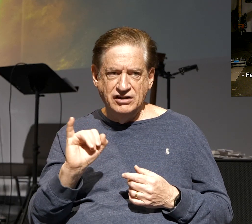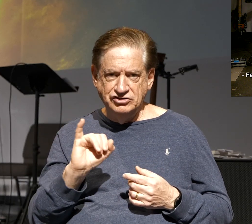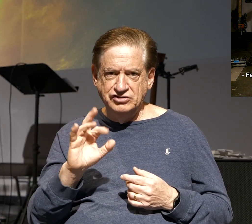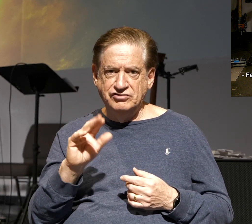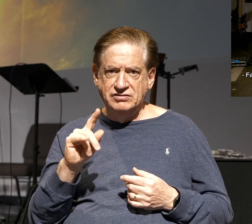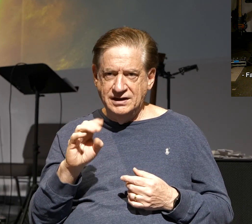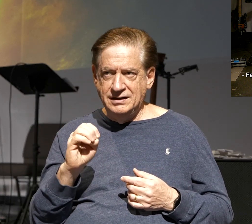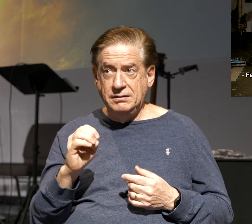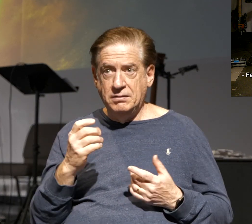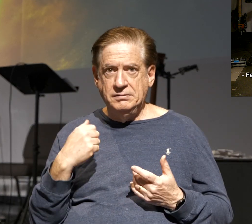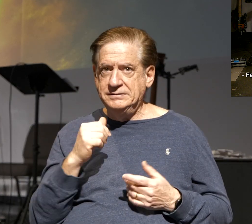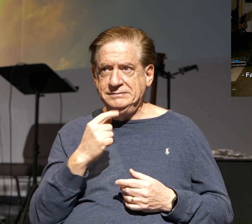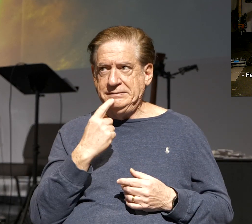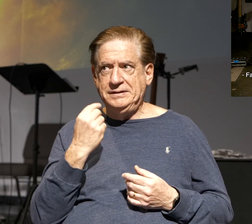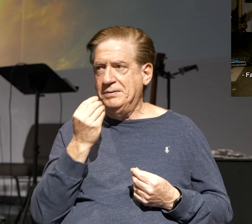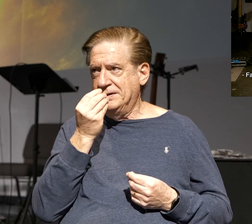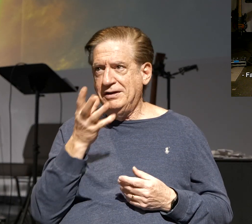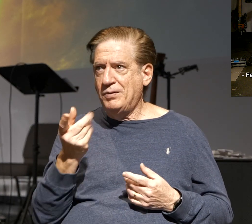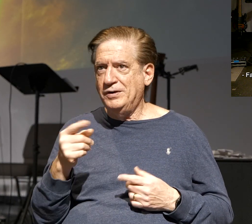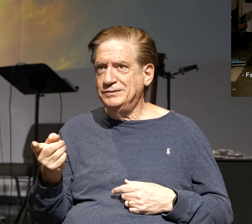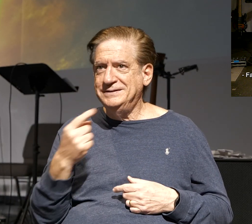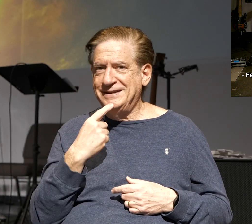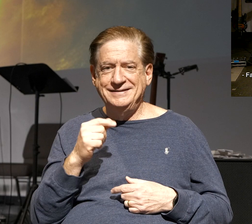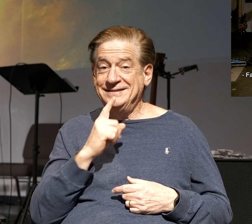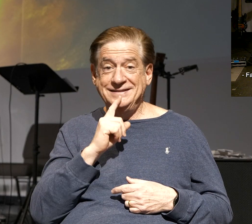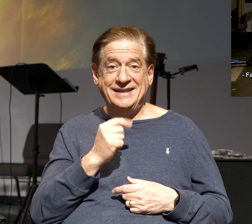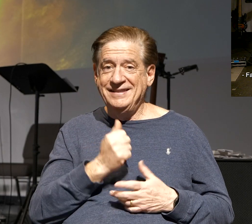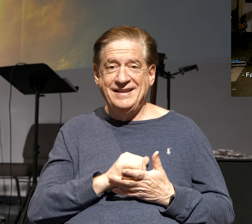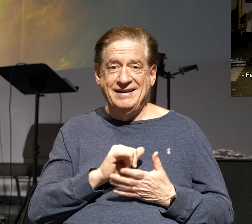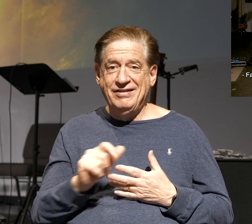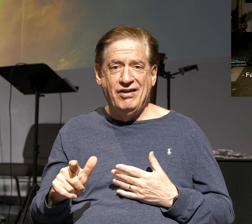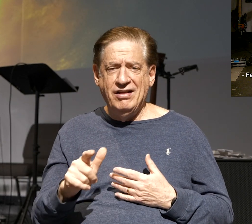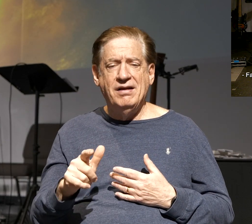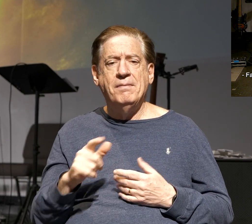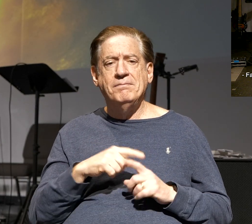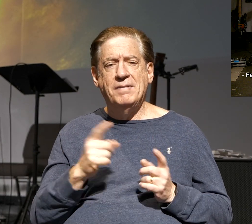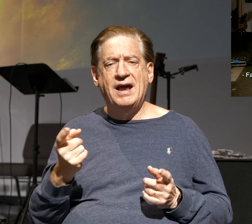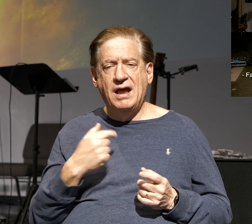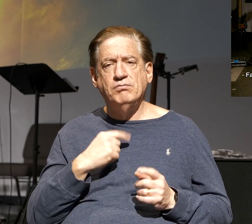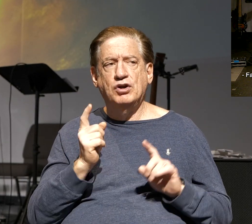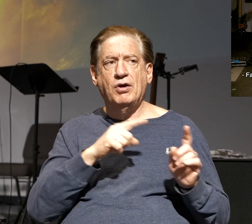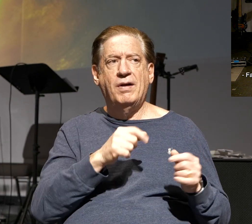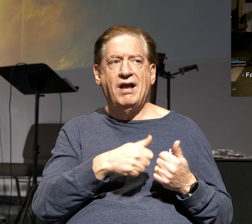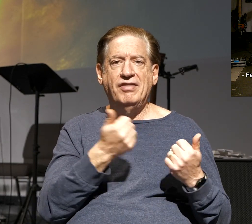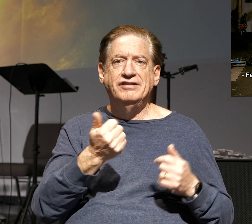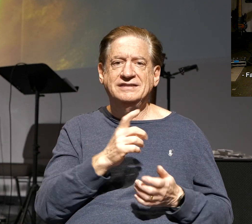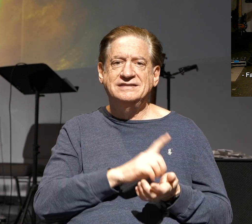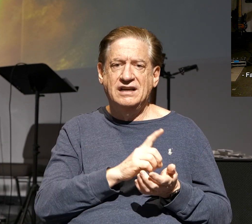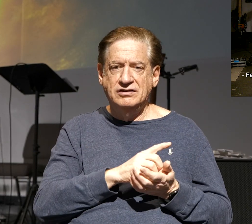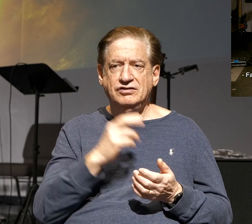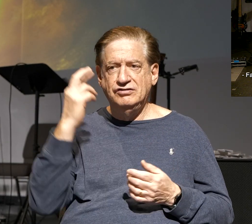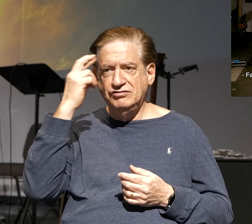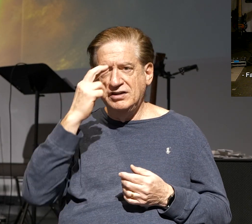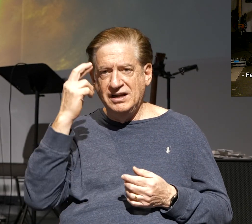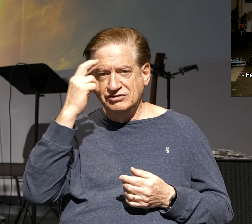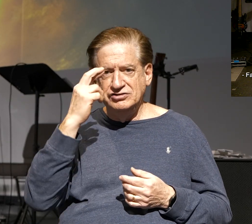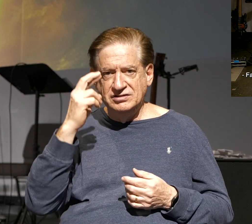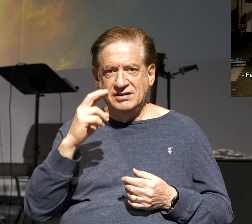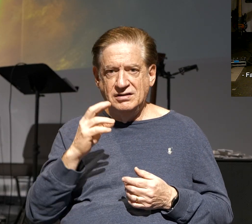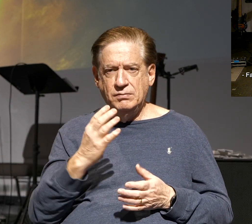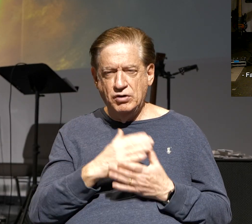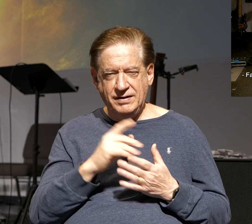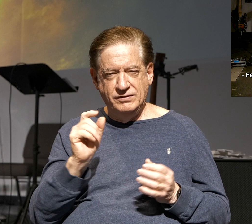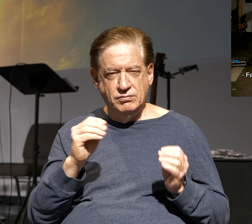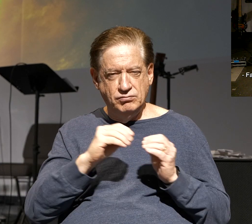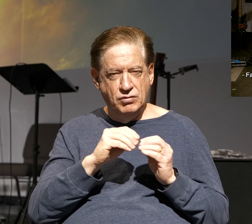don't care what you say. No, she didn't say that. She didn't say that at all. She goes, oh, I better get another doctor. So she went back to the rational part of, okay, I got to do